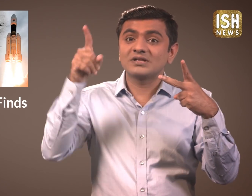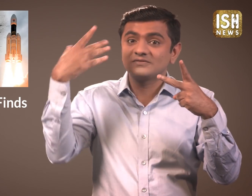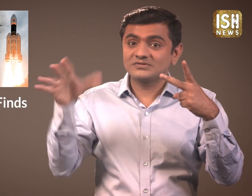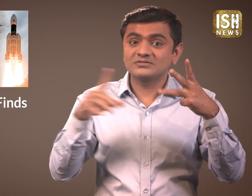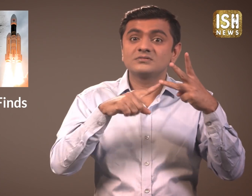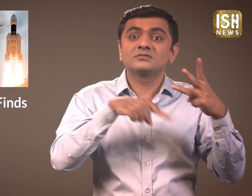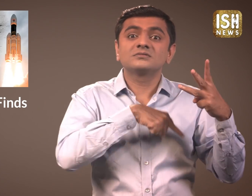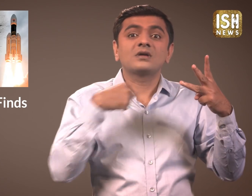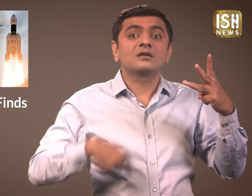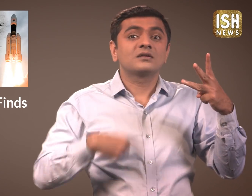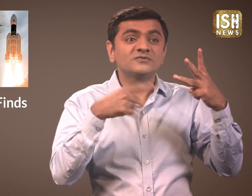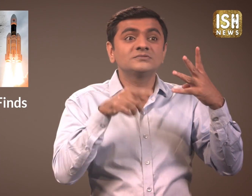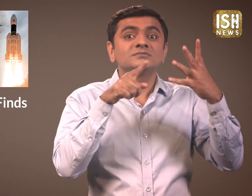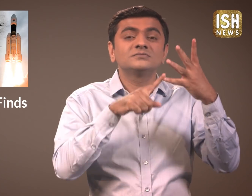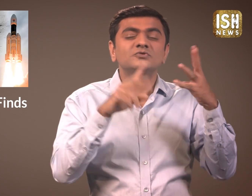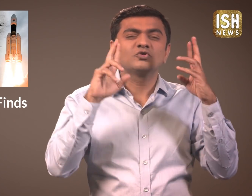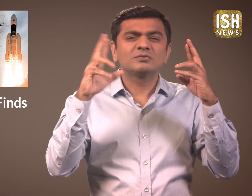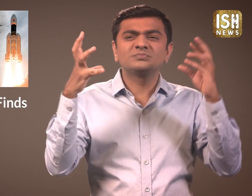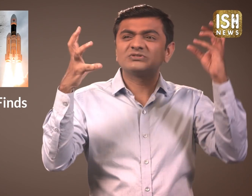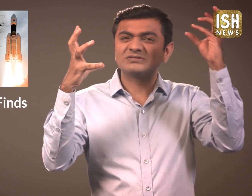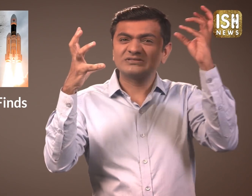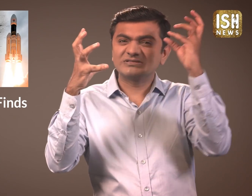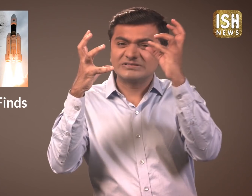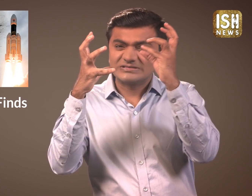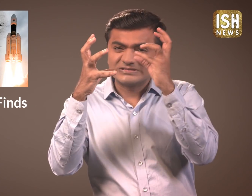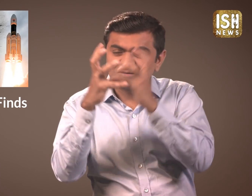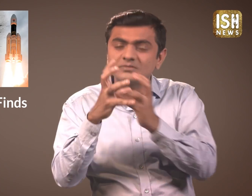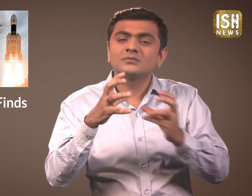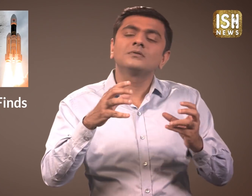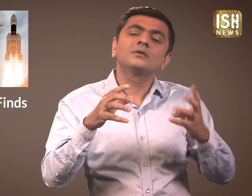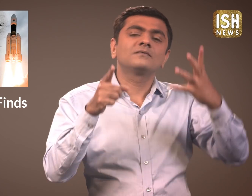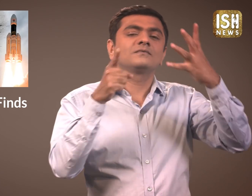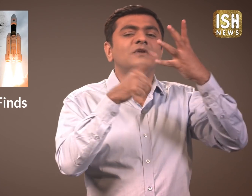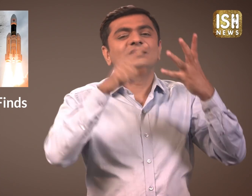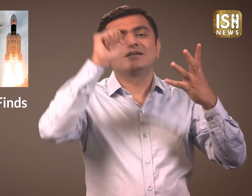and China have been successful. Hopefully India would be the fourth.